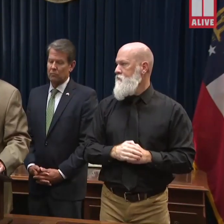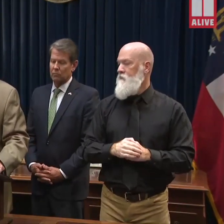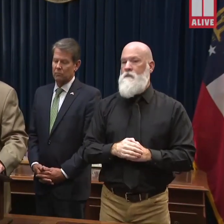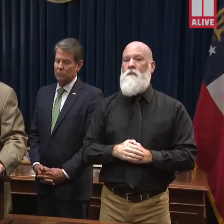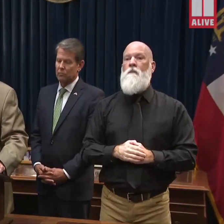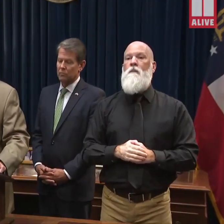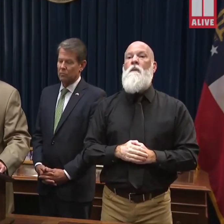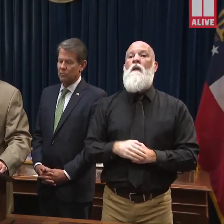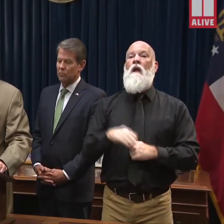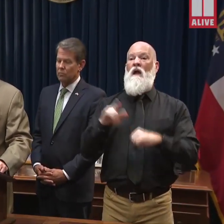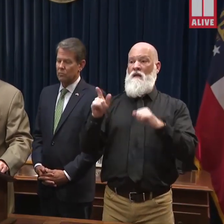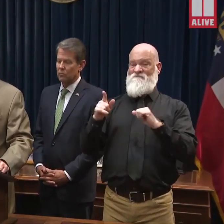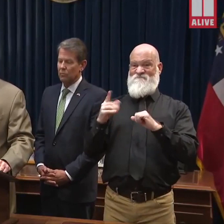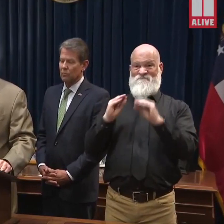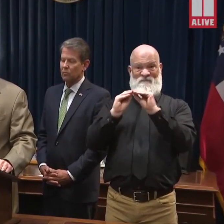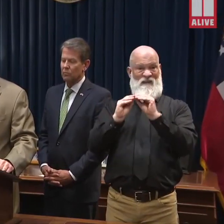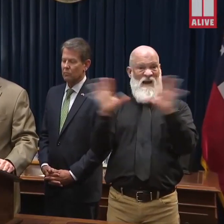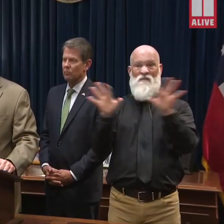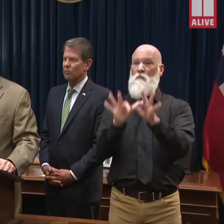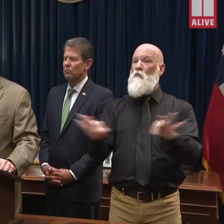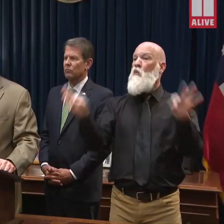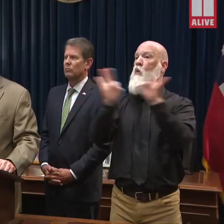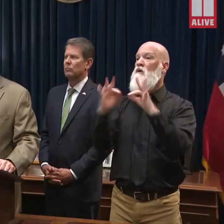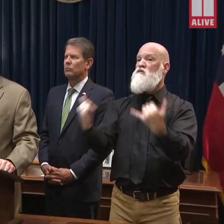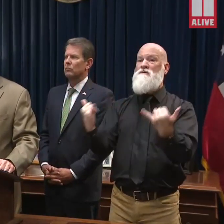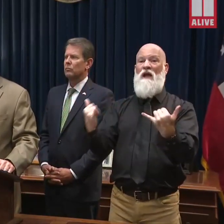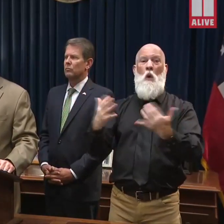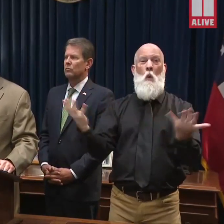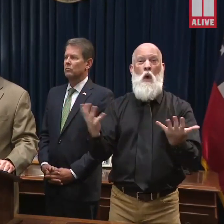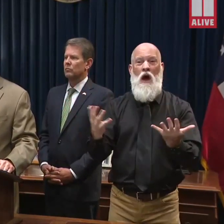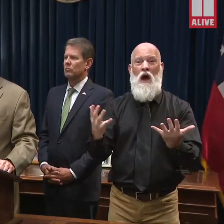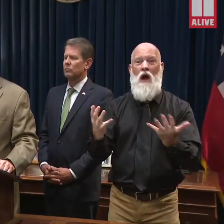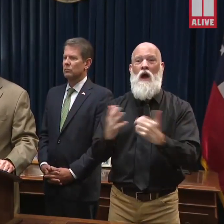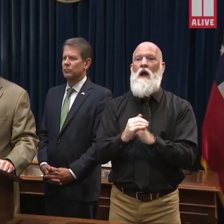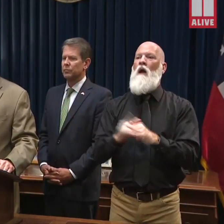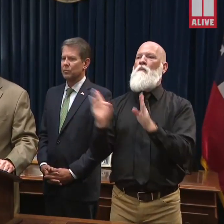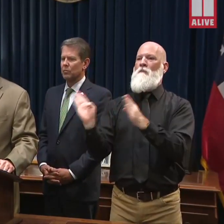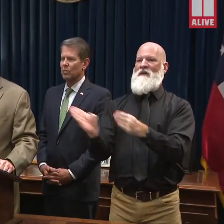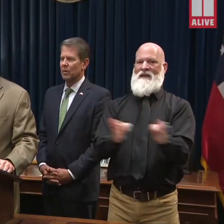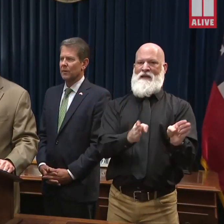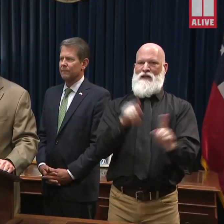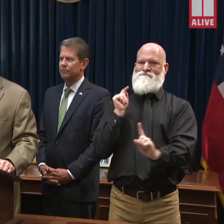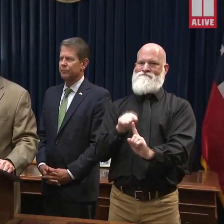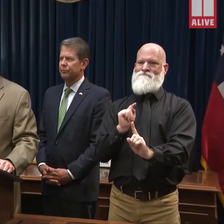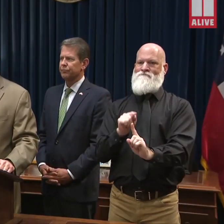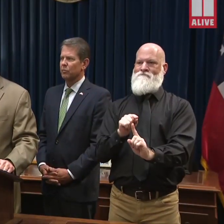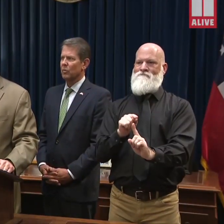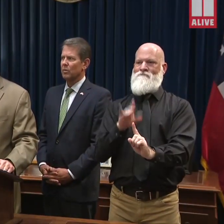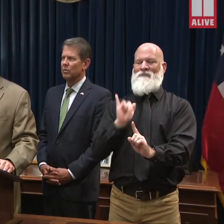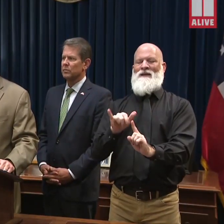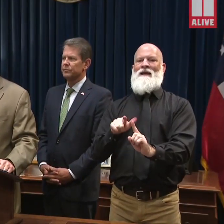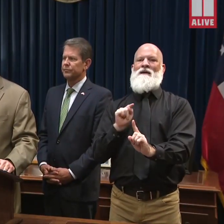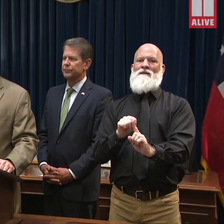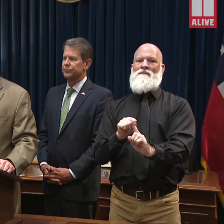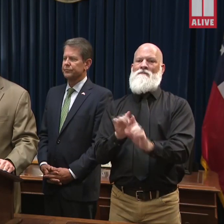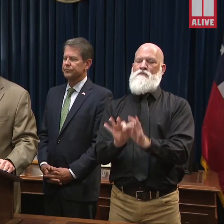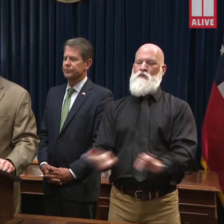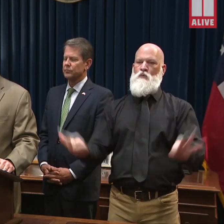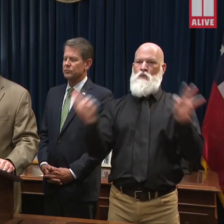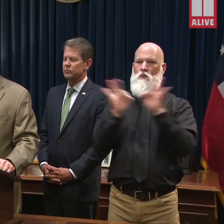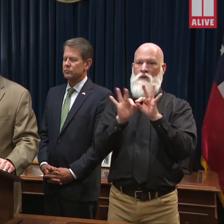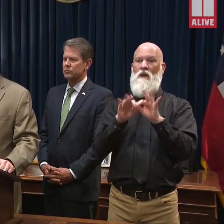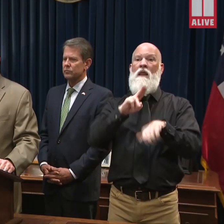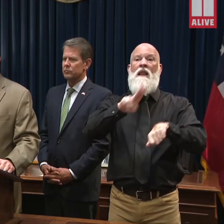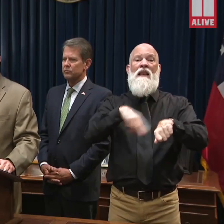Obviously, it's incredibly important at this point that preparation is the key word as when we deal with a natural disaster.